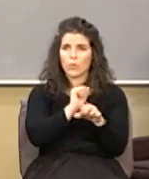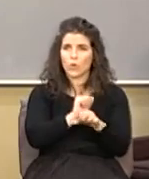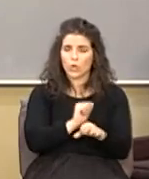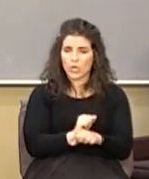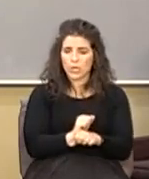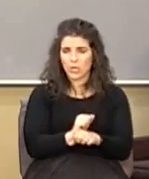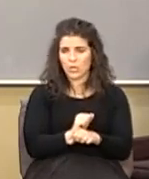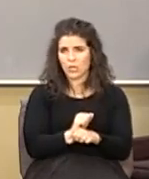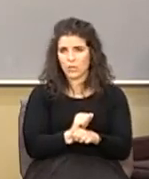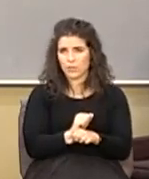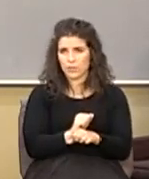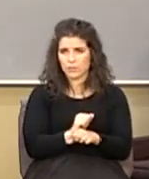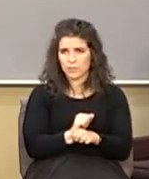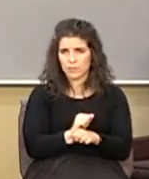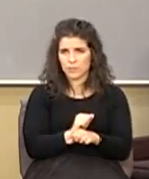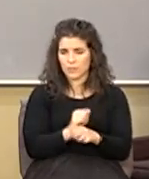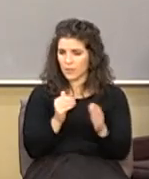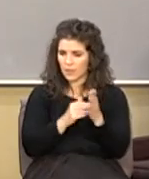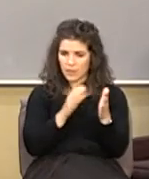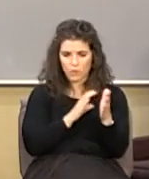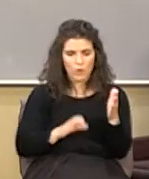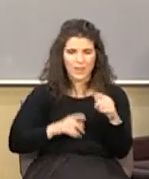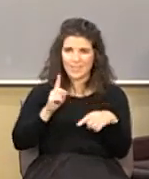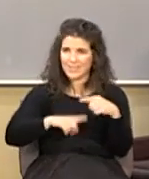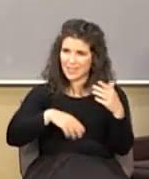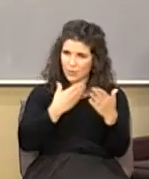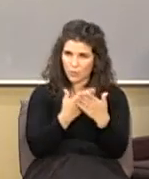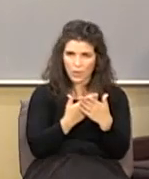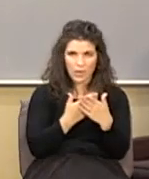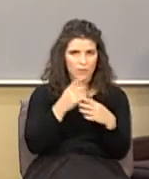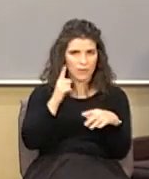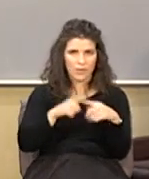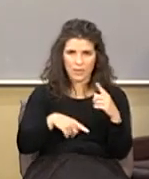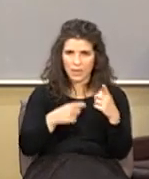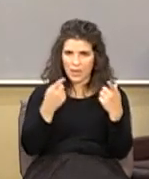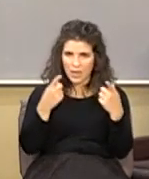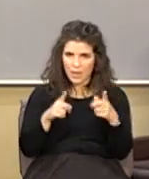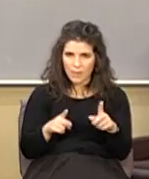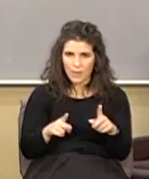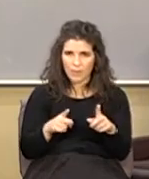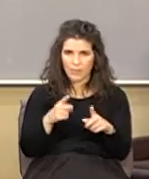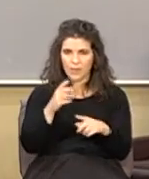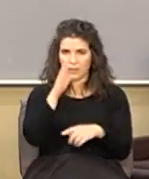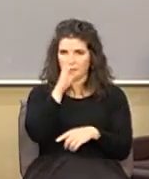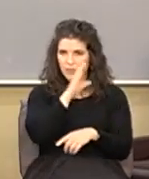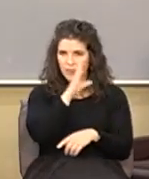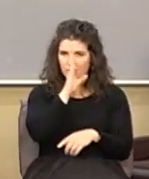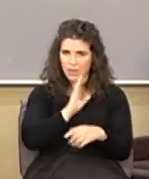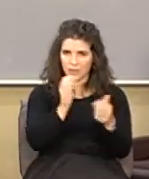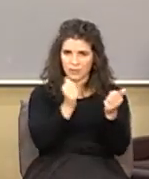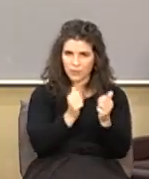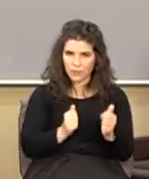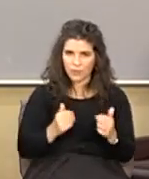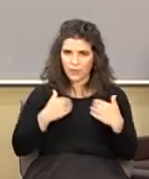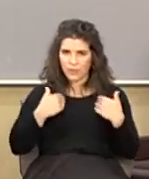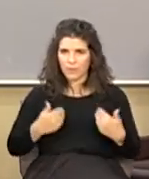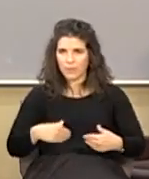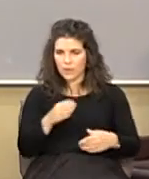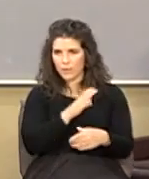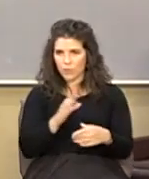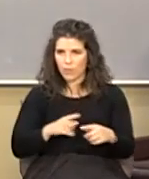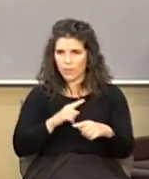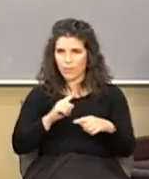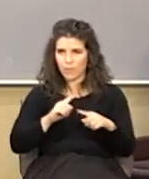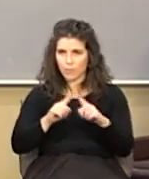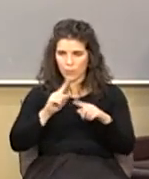held back the antichrist can't get here his program can't come to fruition because God's forming the body of Christ but when that's over it'll go